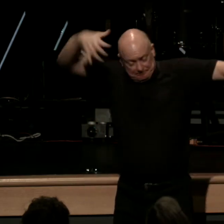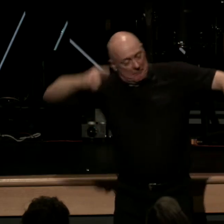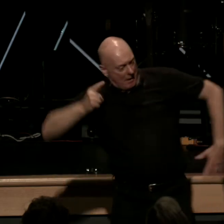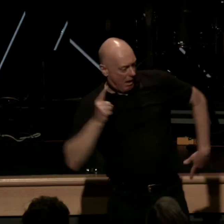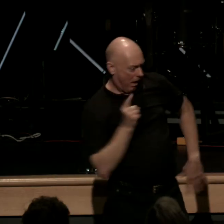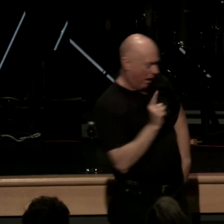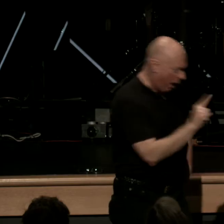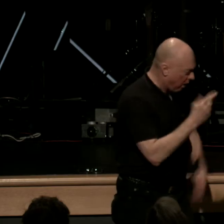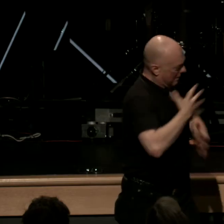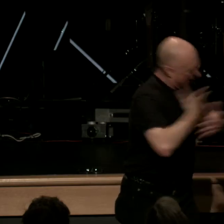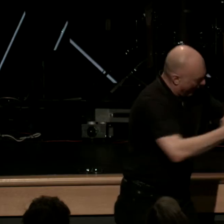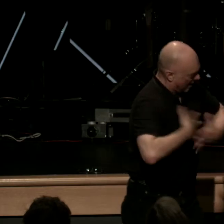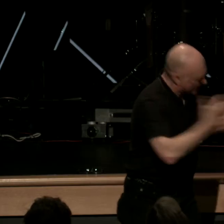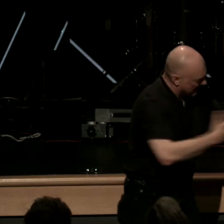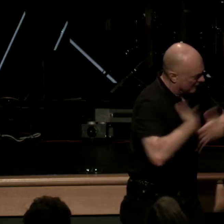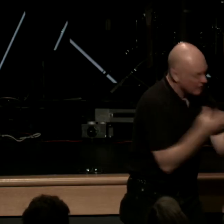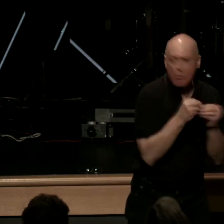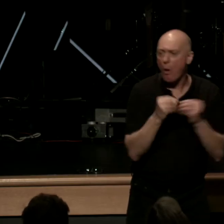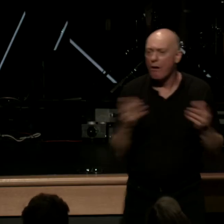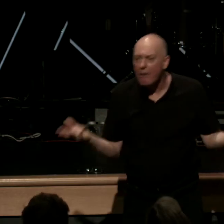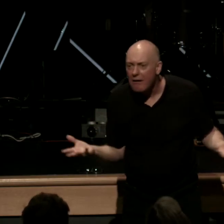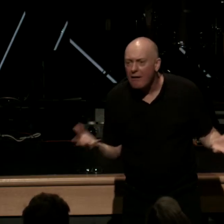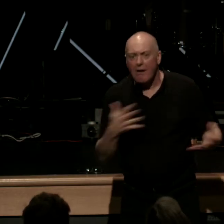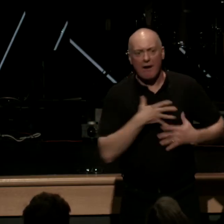more sins and then rush back and confess again